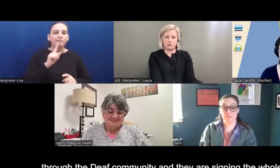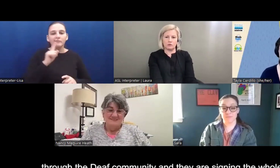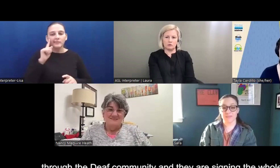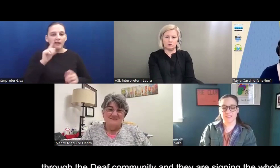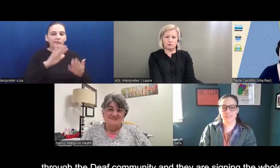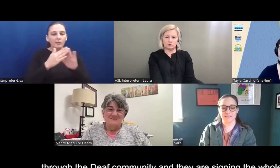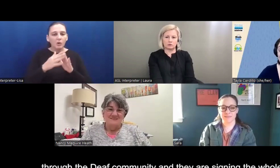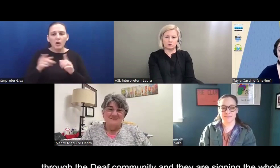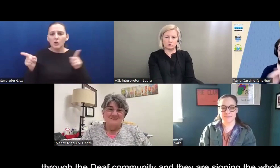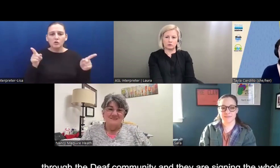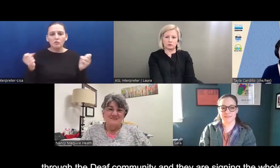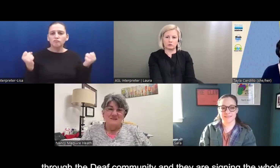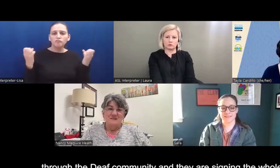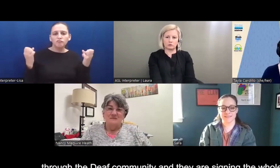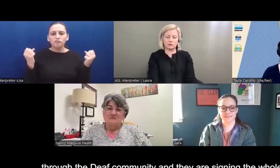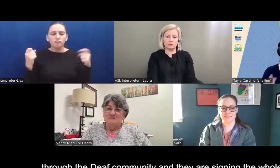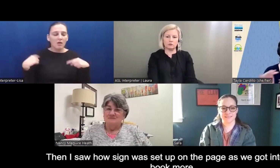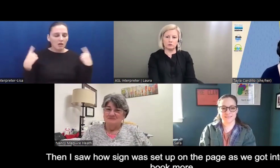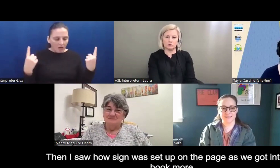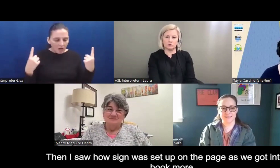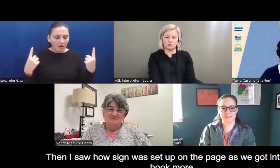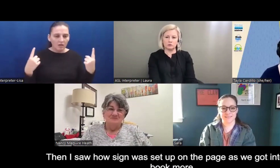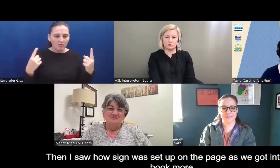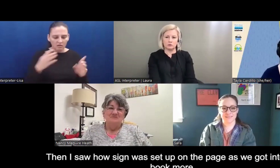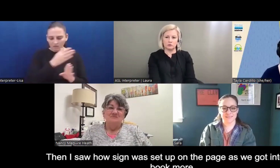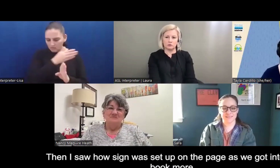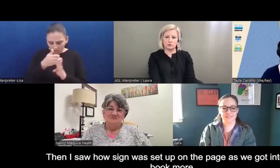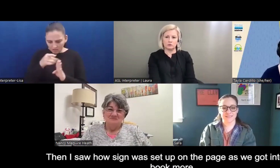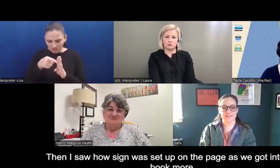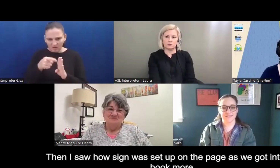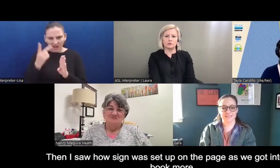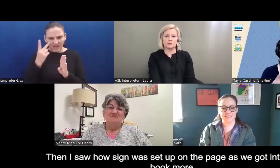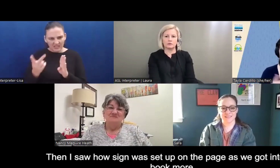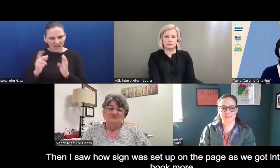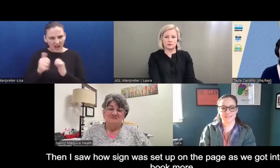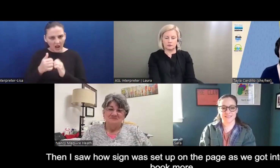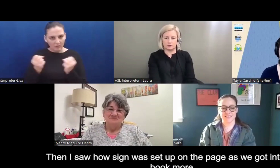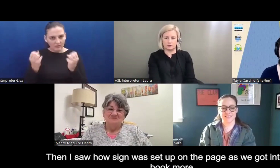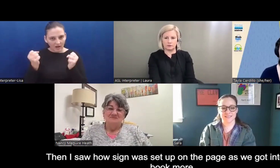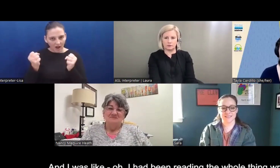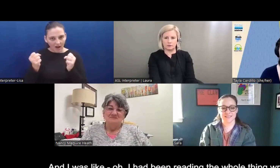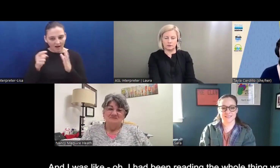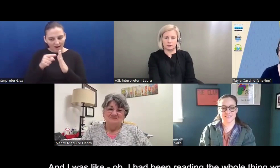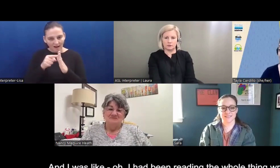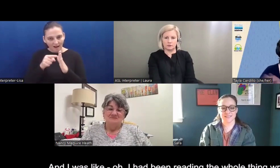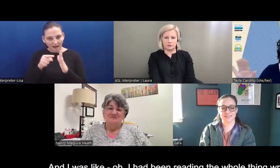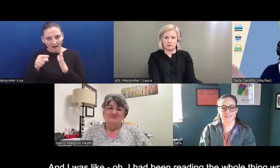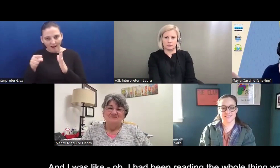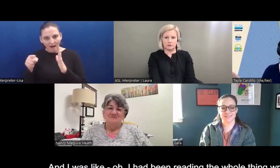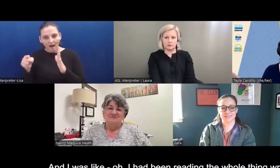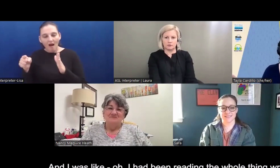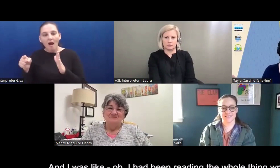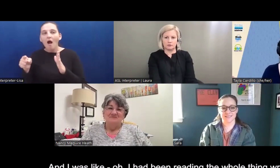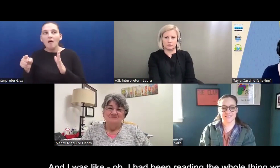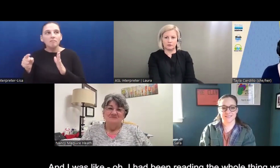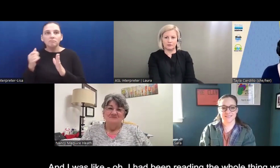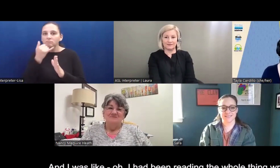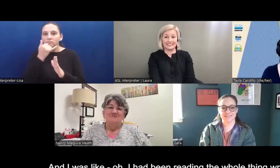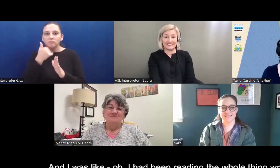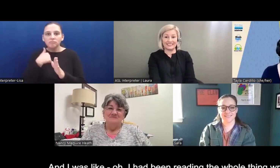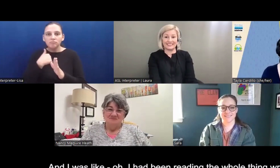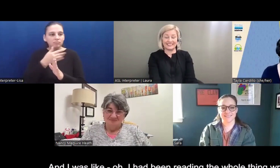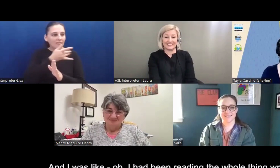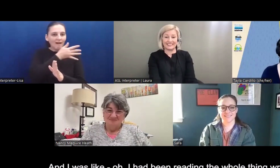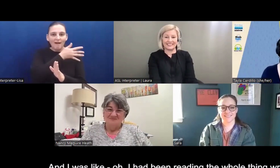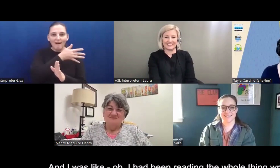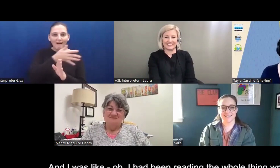signing this whole time. And then I saw how sign was set up on the page as we got into the book a little bit more. And I was like, oh, I've been reading this whole